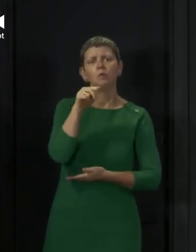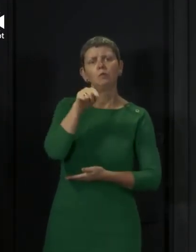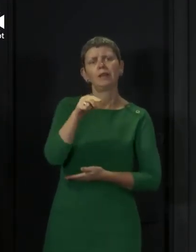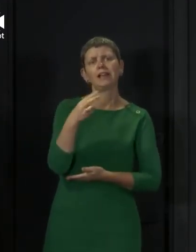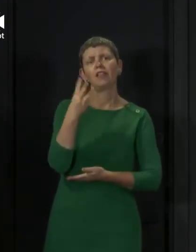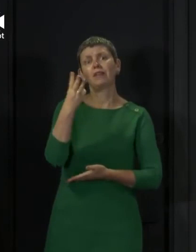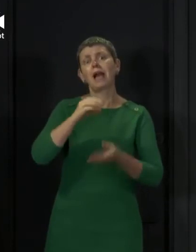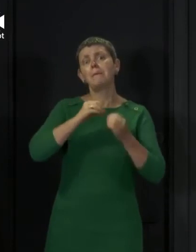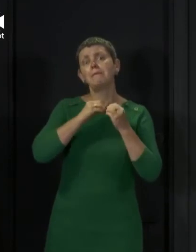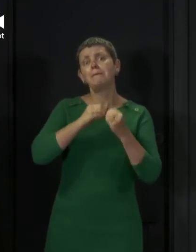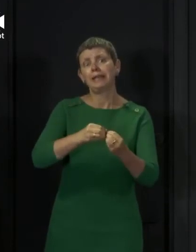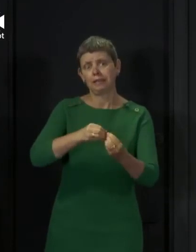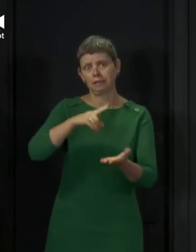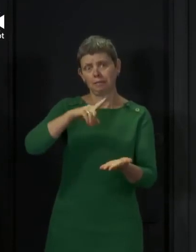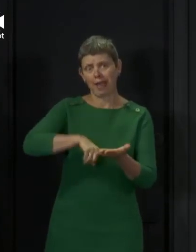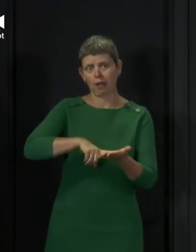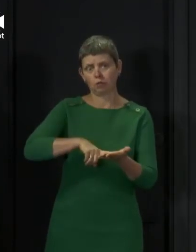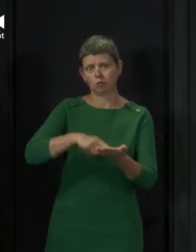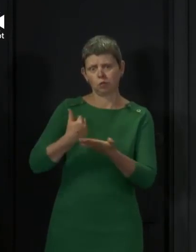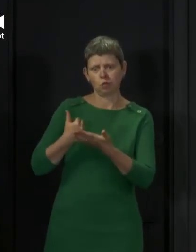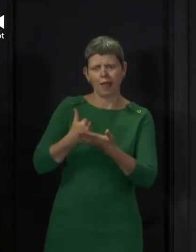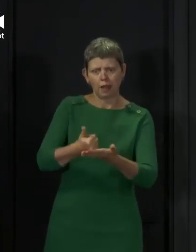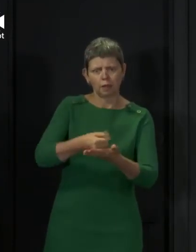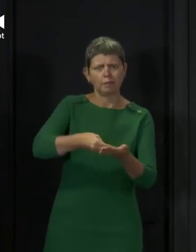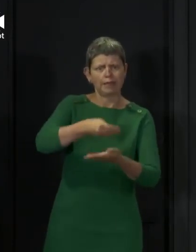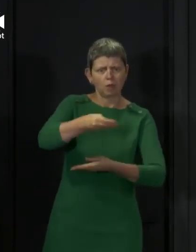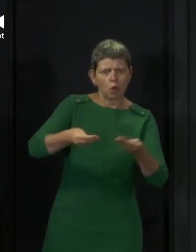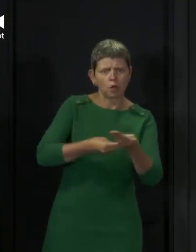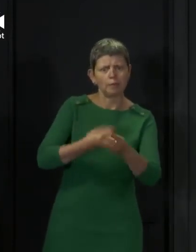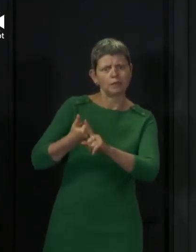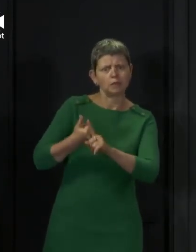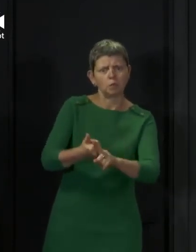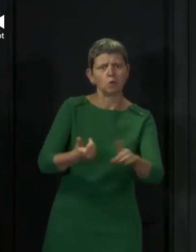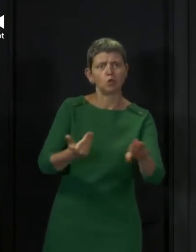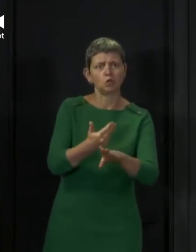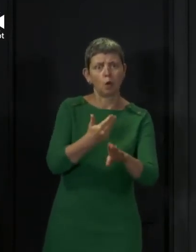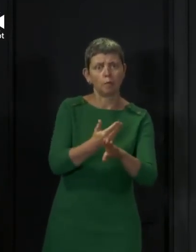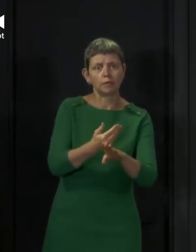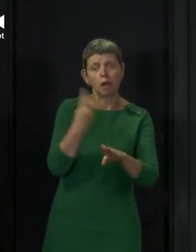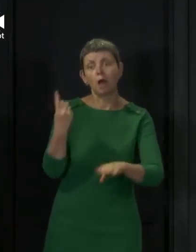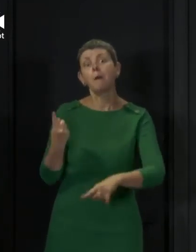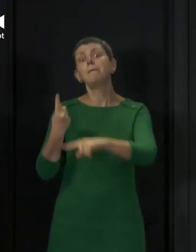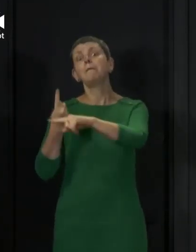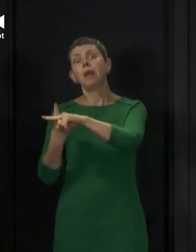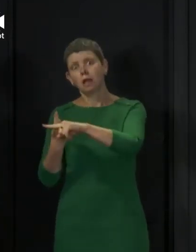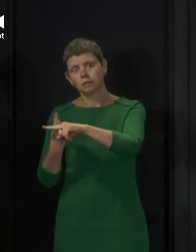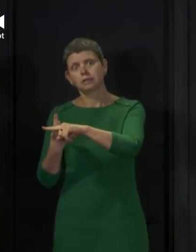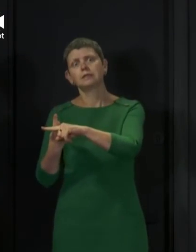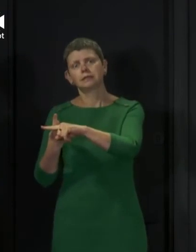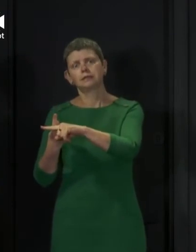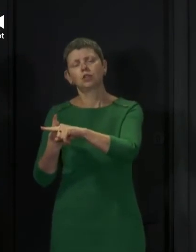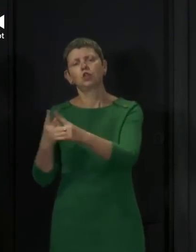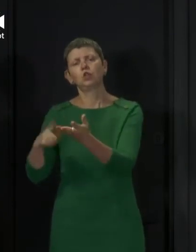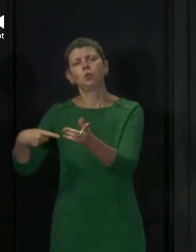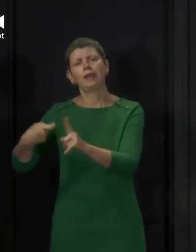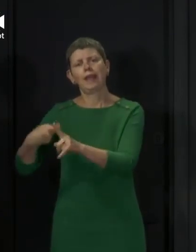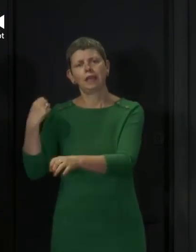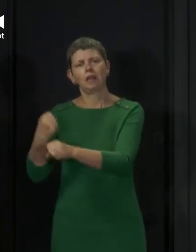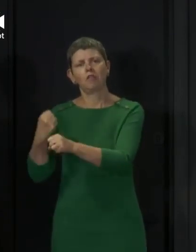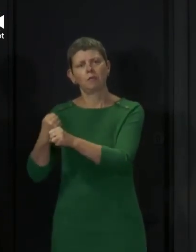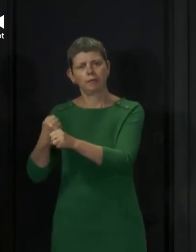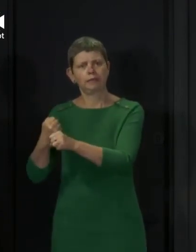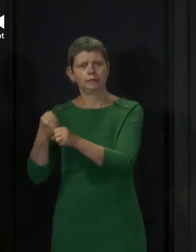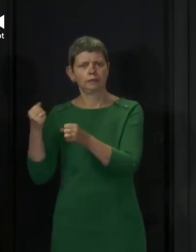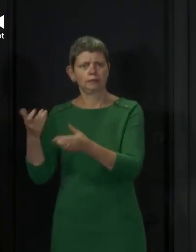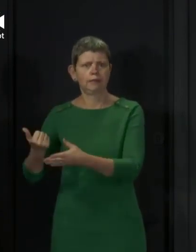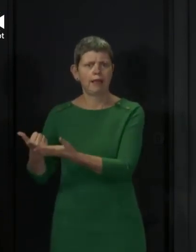jobs, and of course, that's before we consider important UK-wide measures currently in place, such as the Job Retention Scheme. That